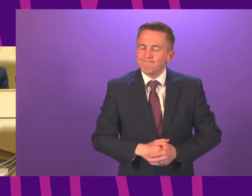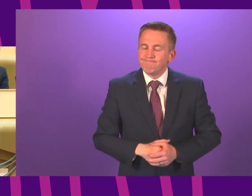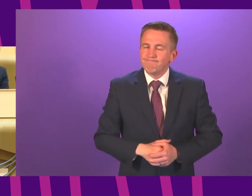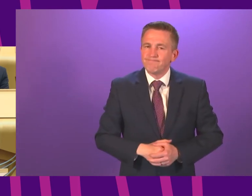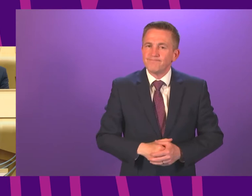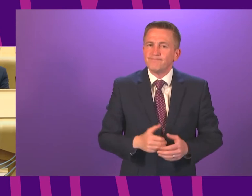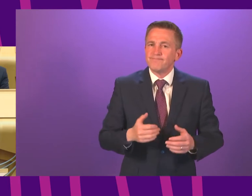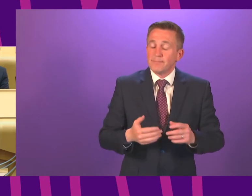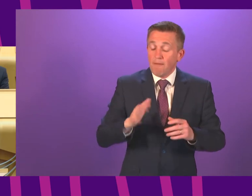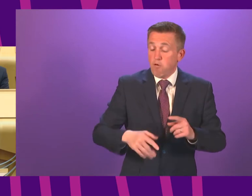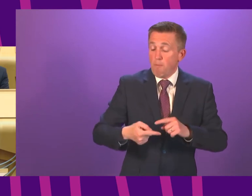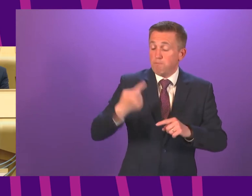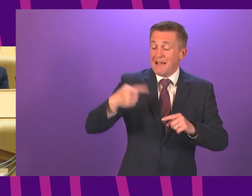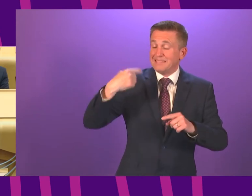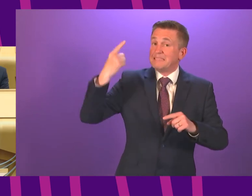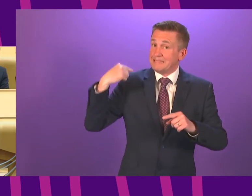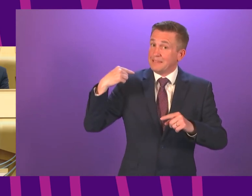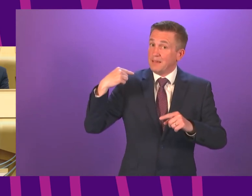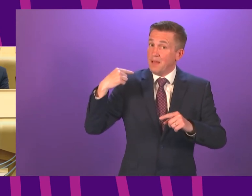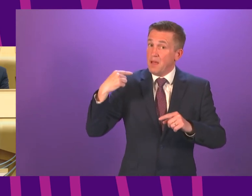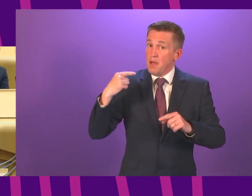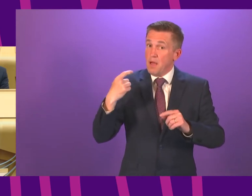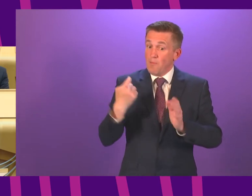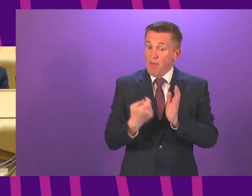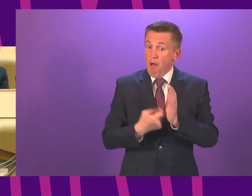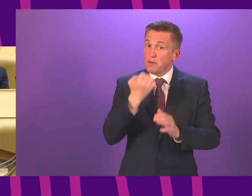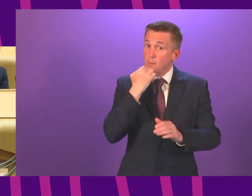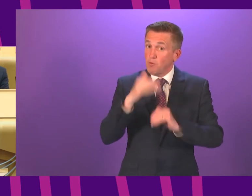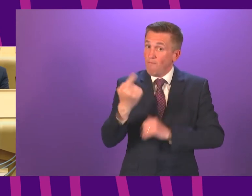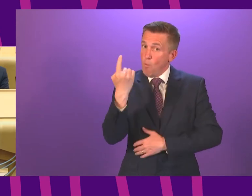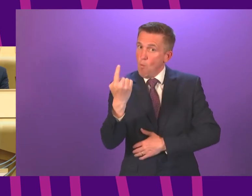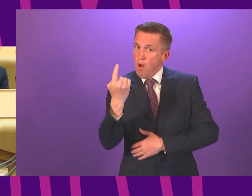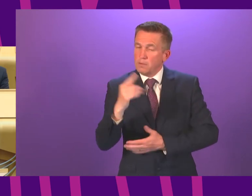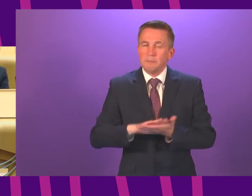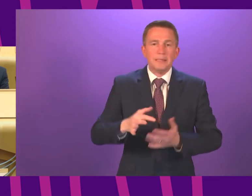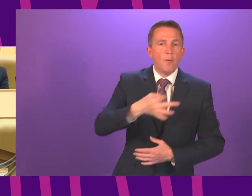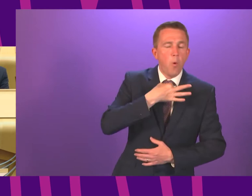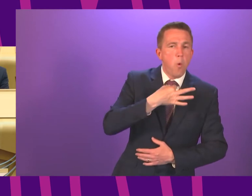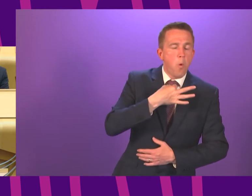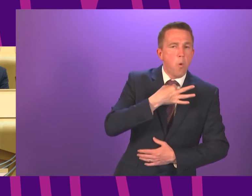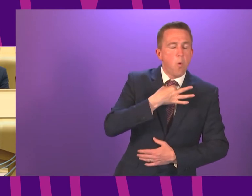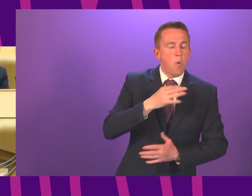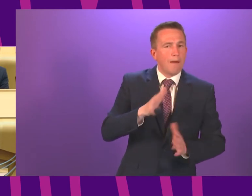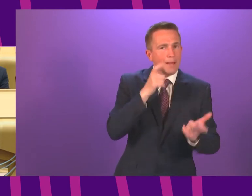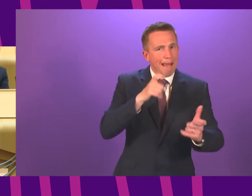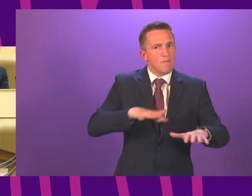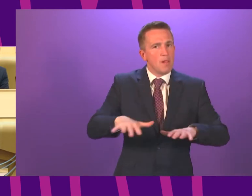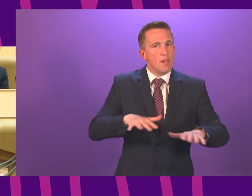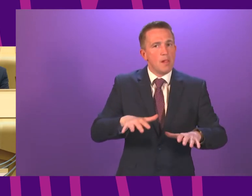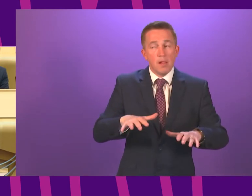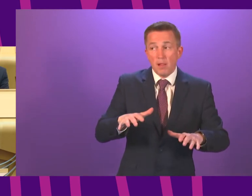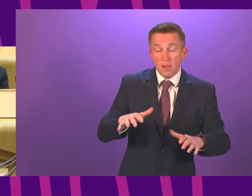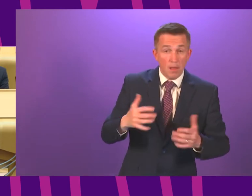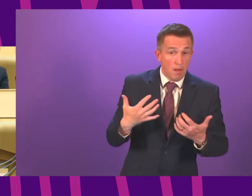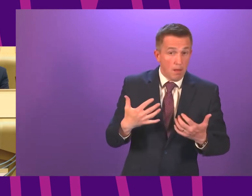from past painful experience, that makes our situation highly precarious. Indeed, many public health experts are